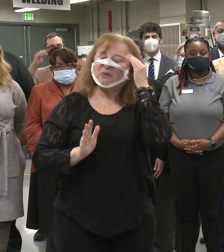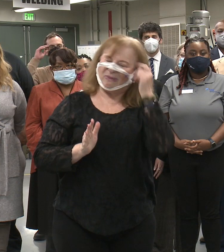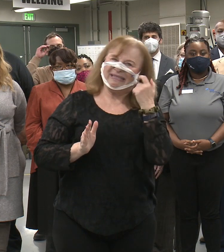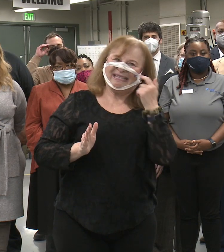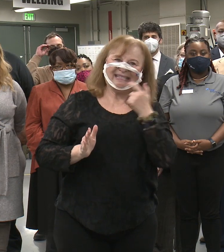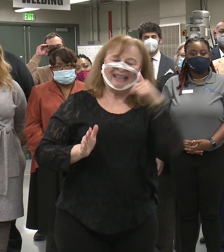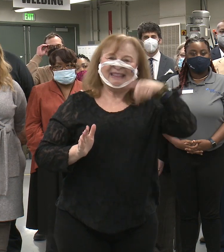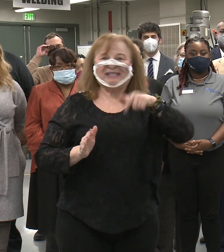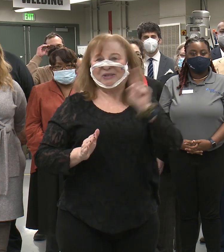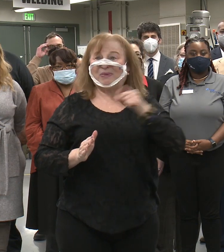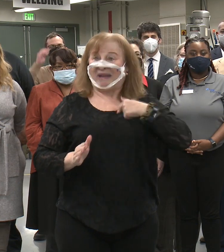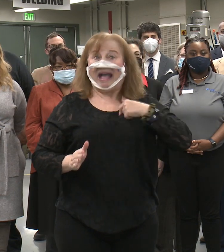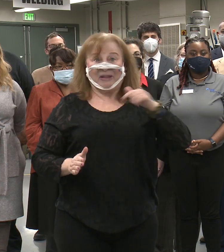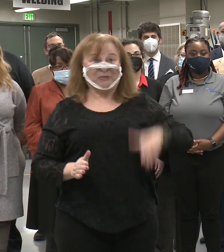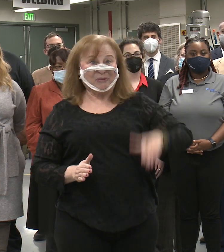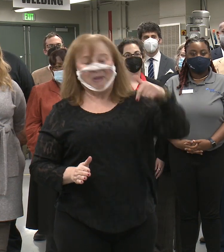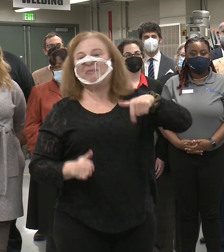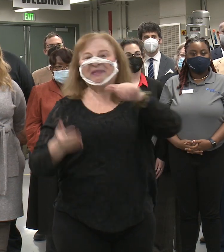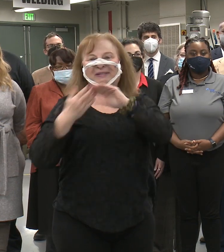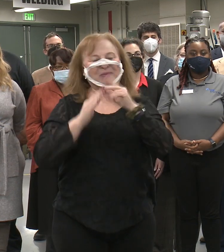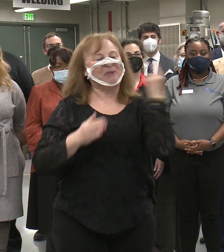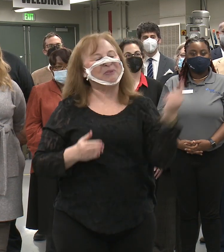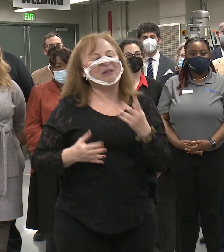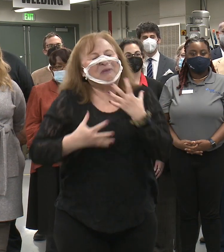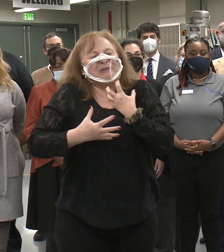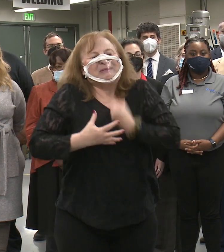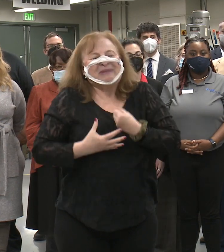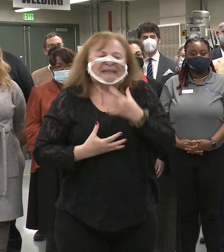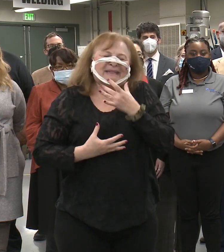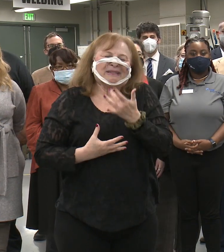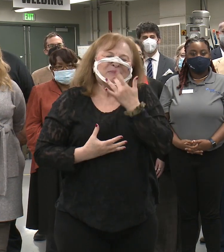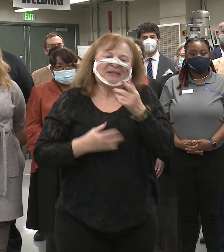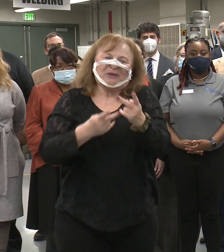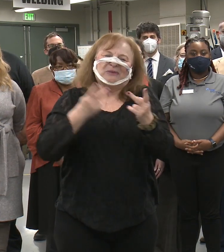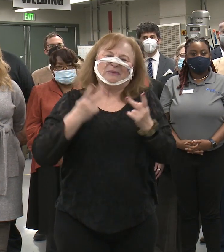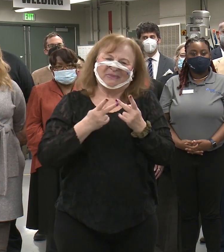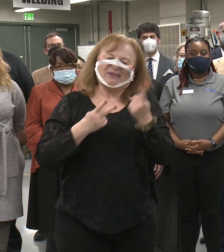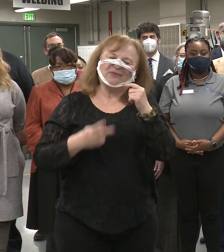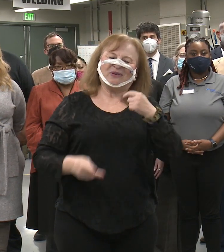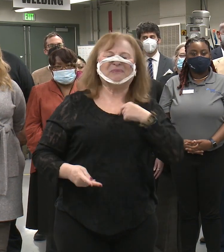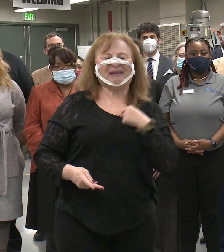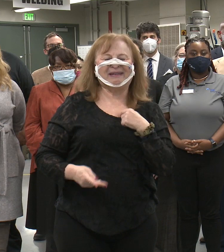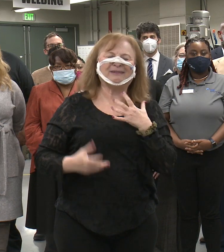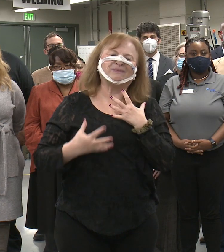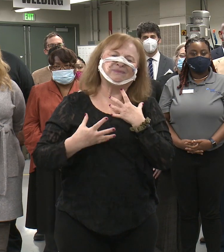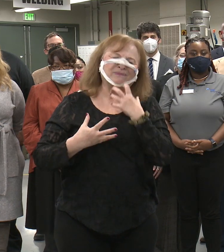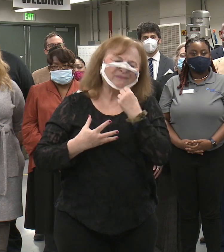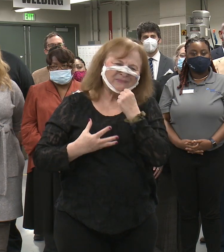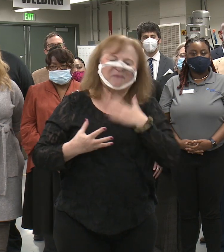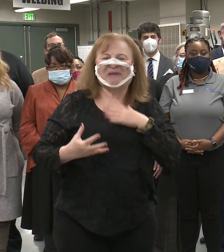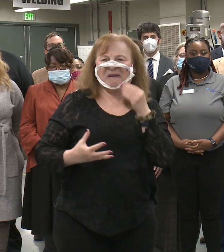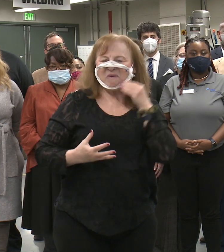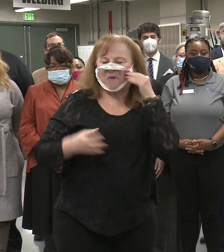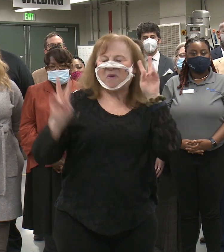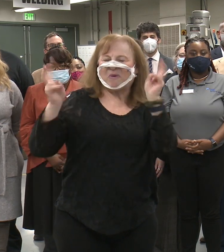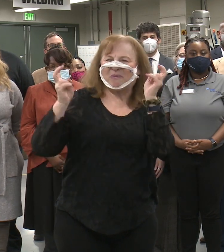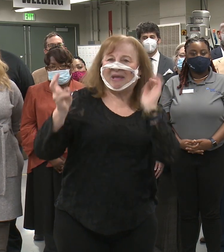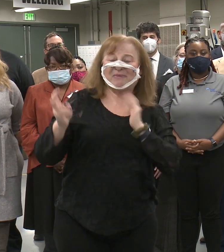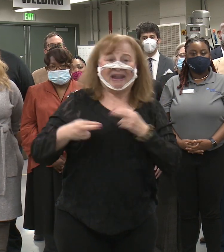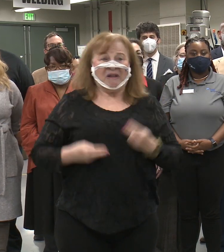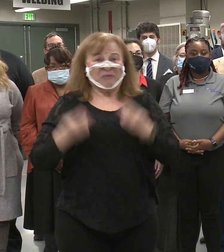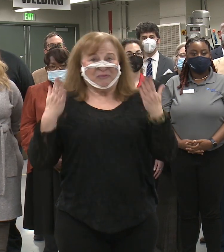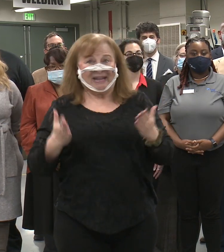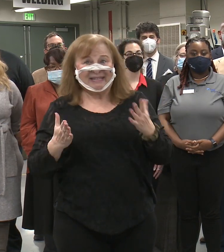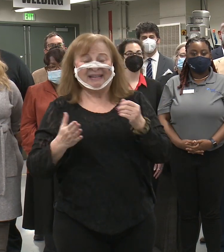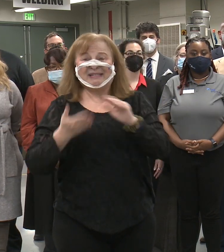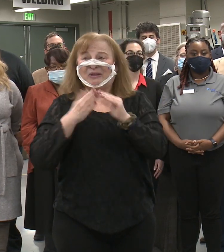said, this is where I grew up, and this community will always hold a very special place in my heart and will always be home. But our residents and